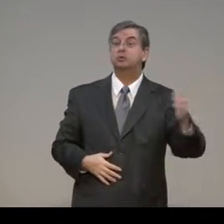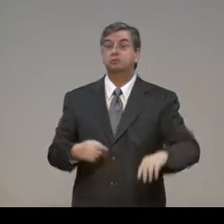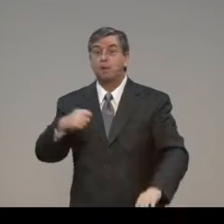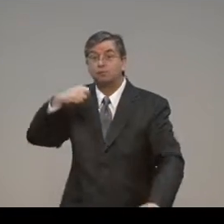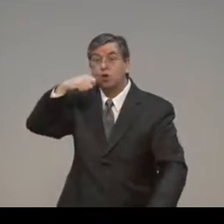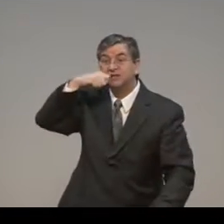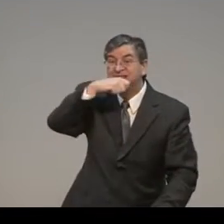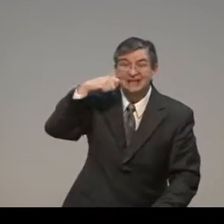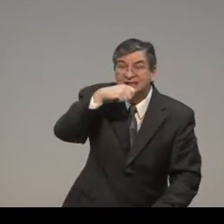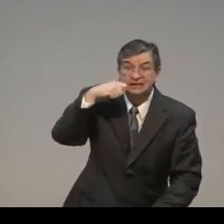that?